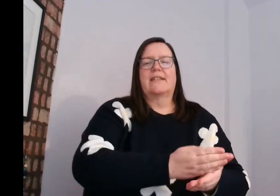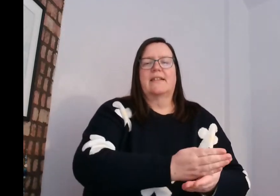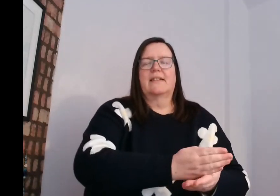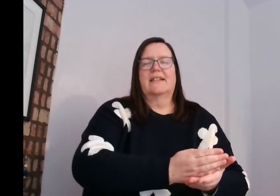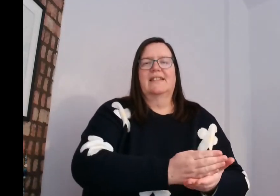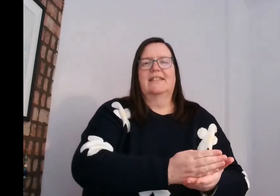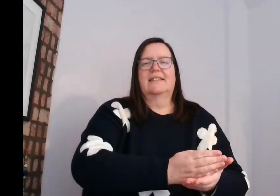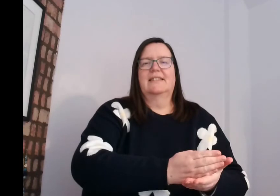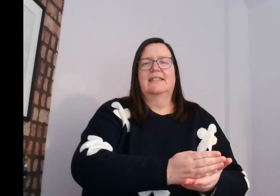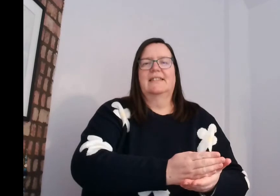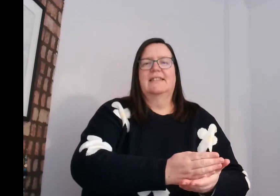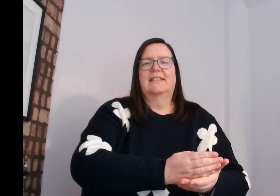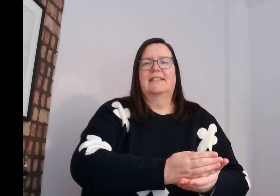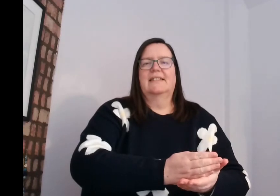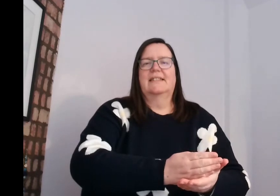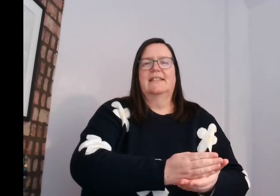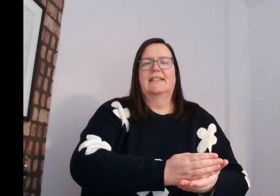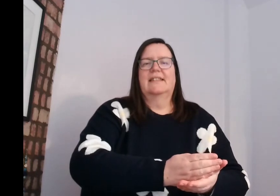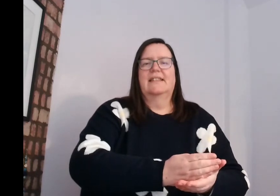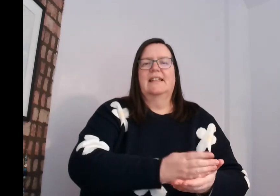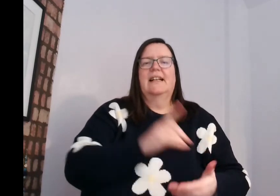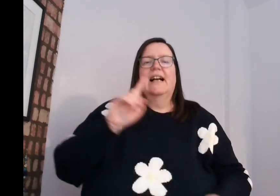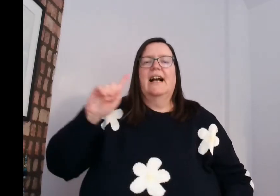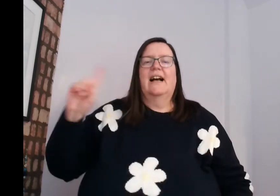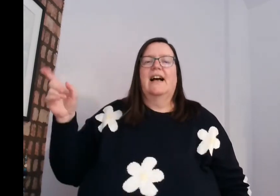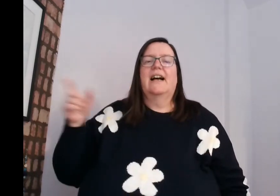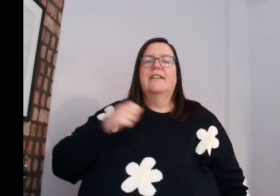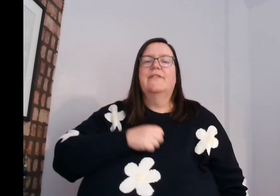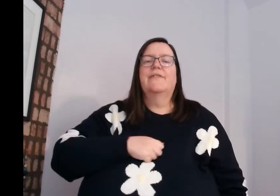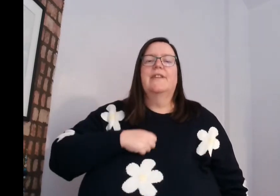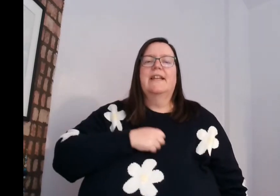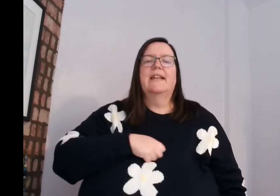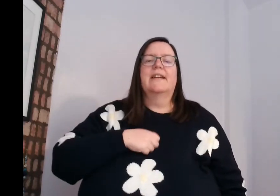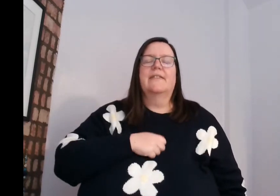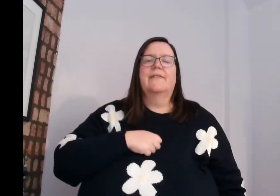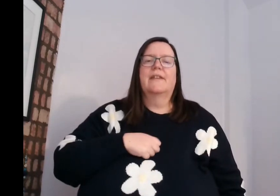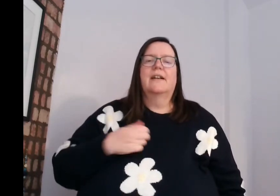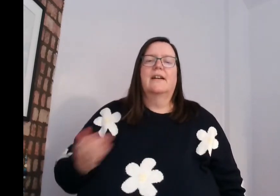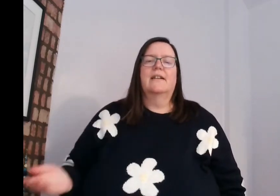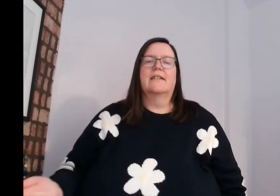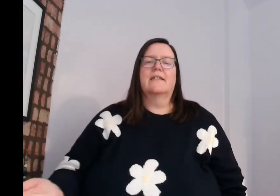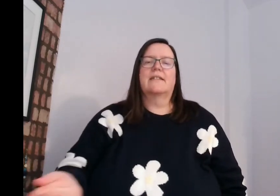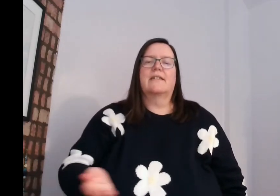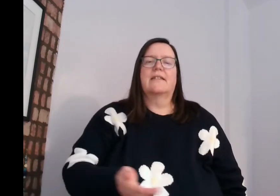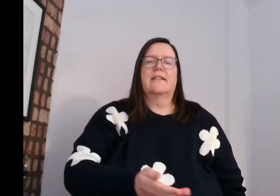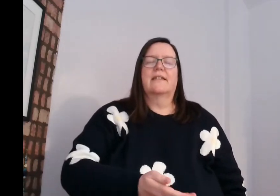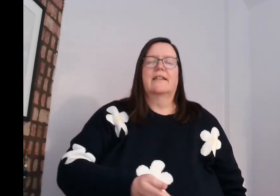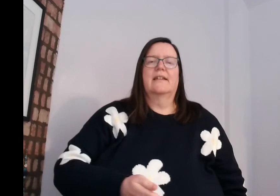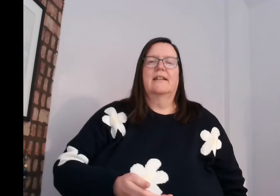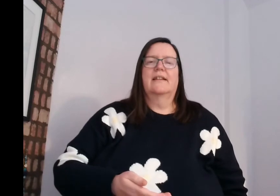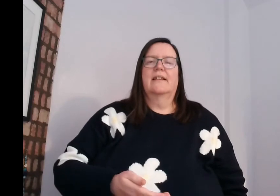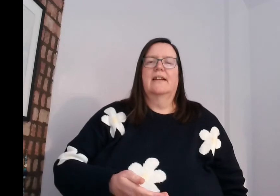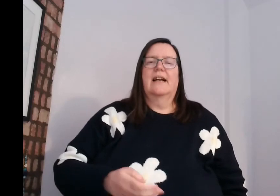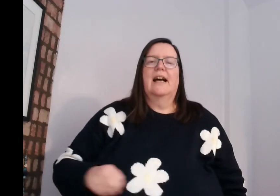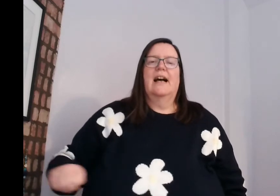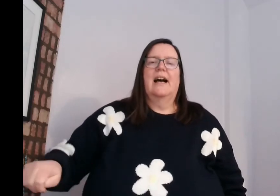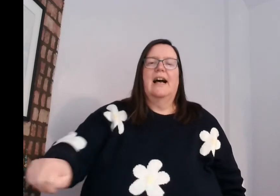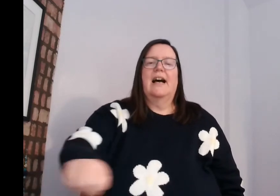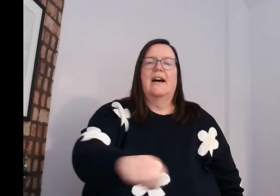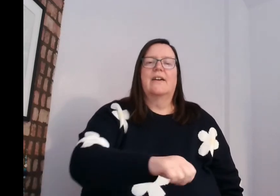and forgive us our